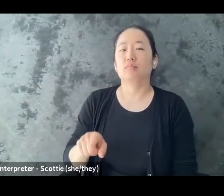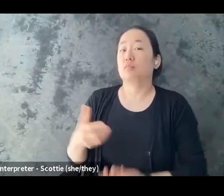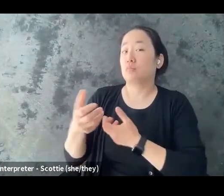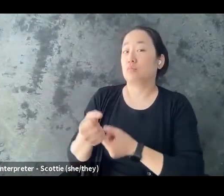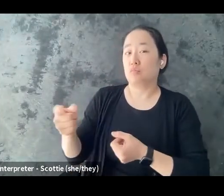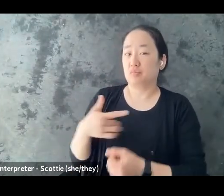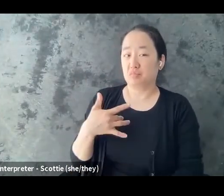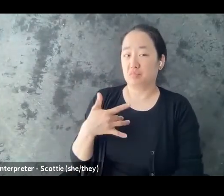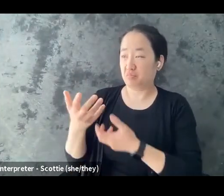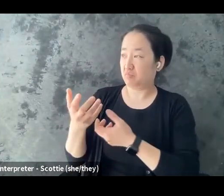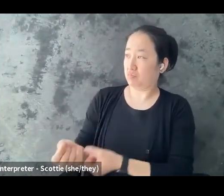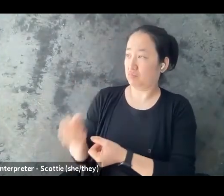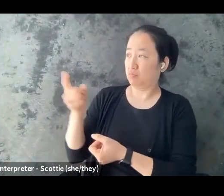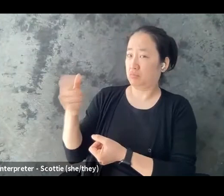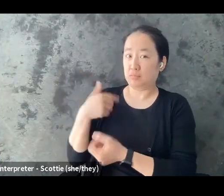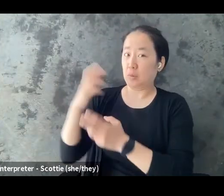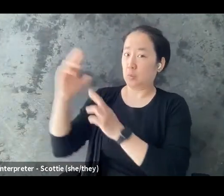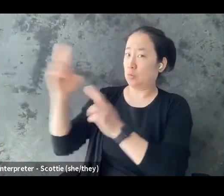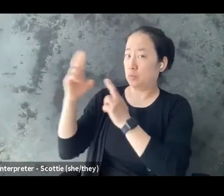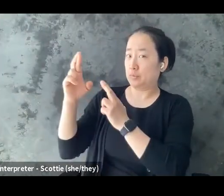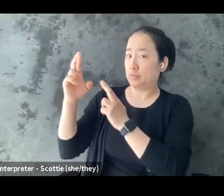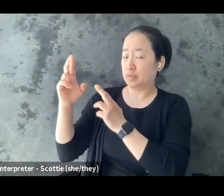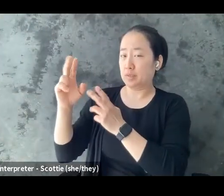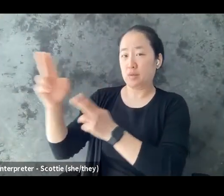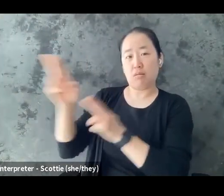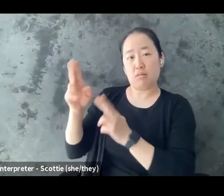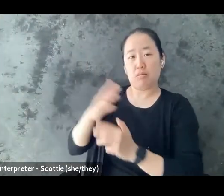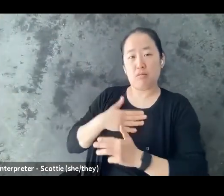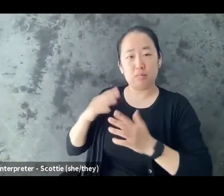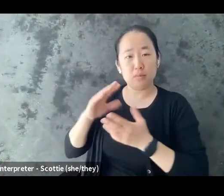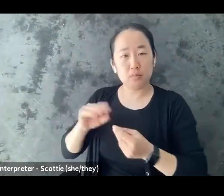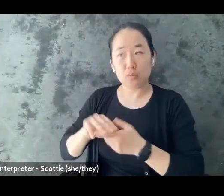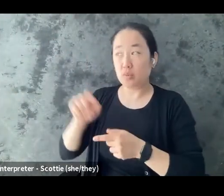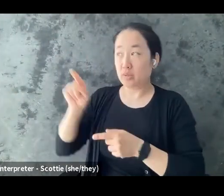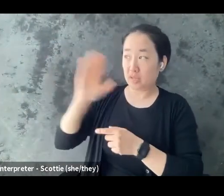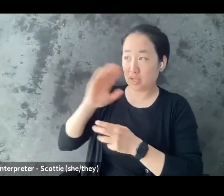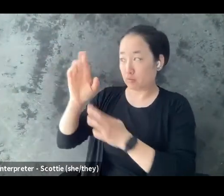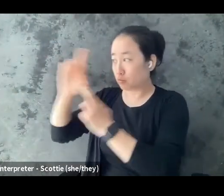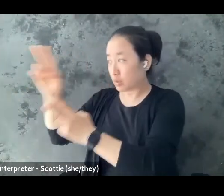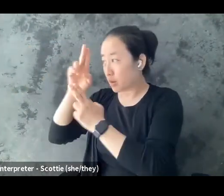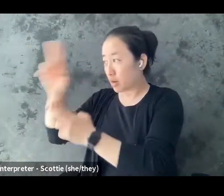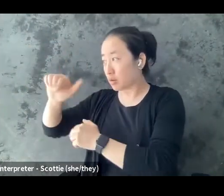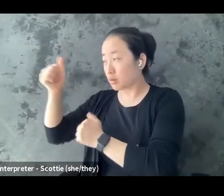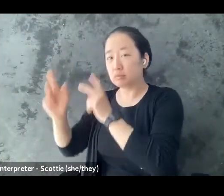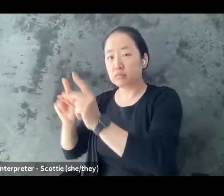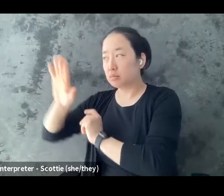respect and honor your story have they respected and honor the stories of others maybe how do they respond to things in the media or